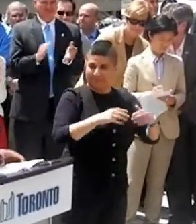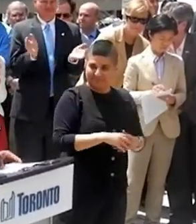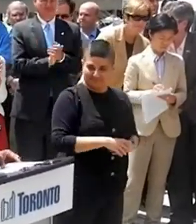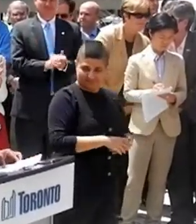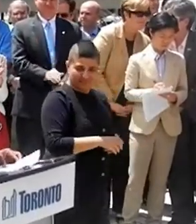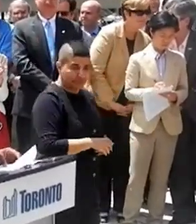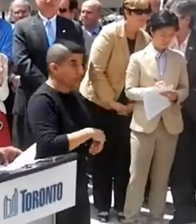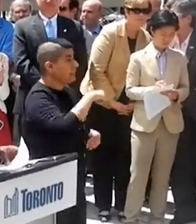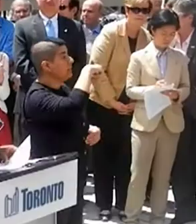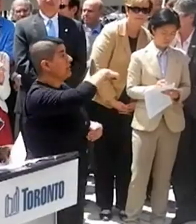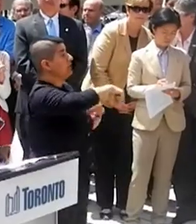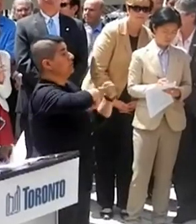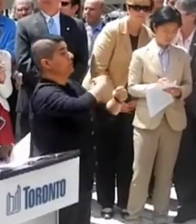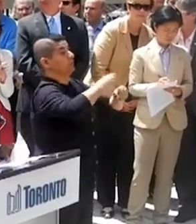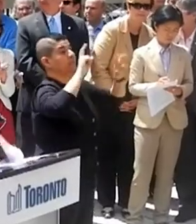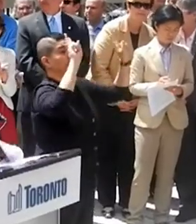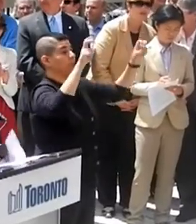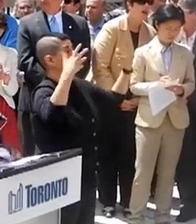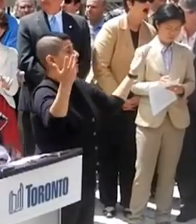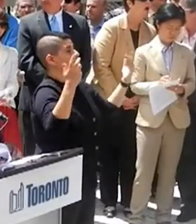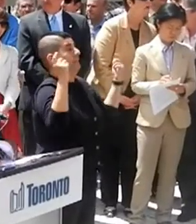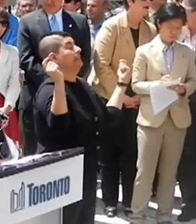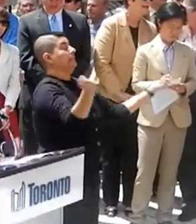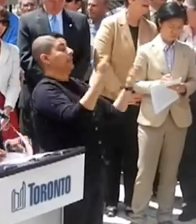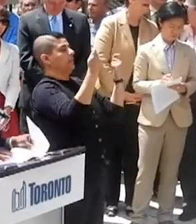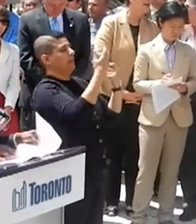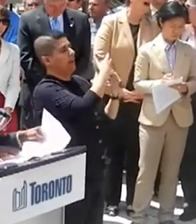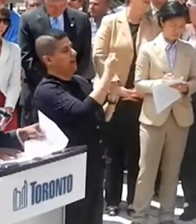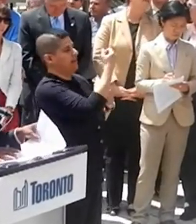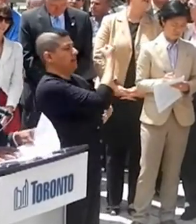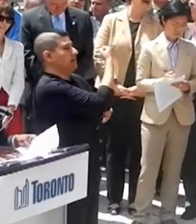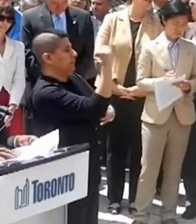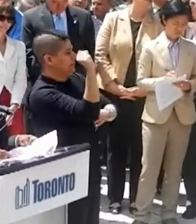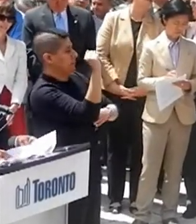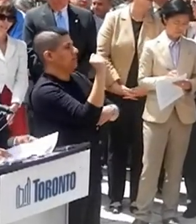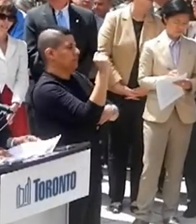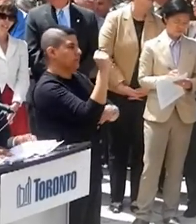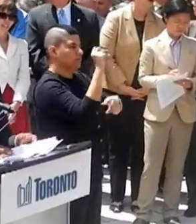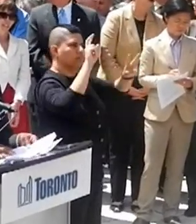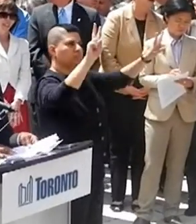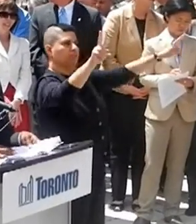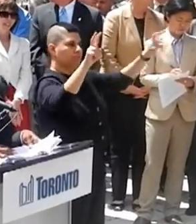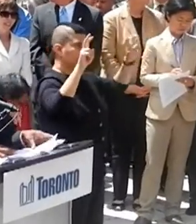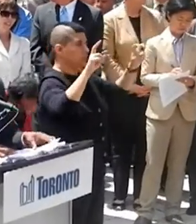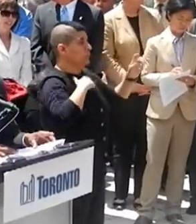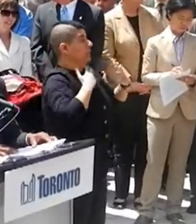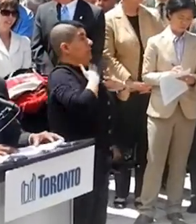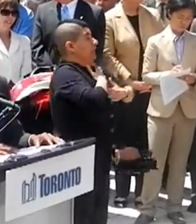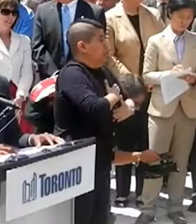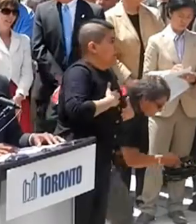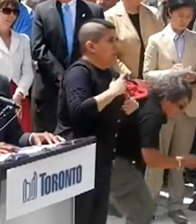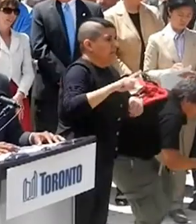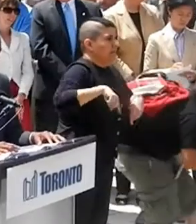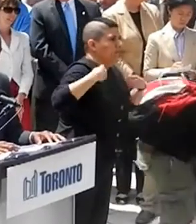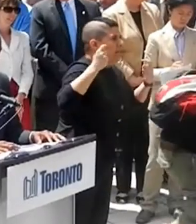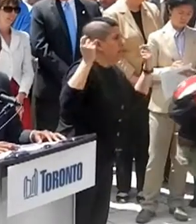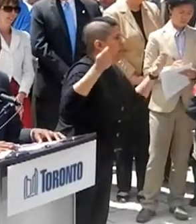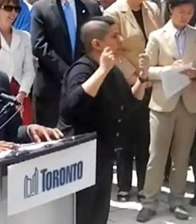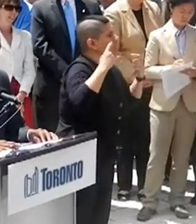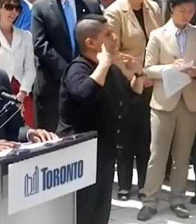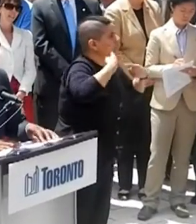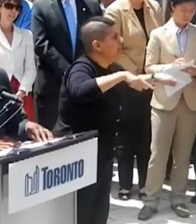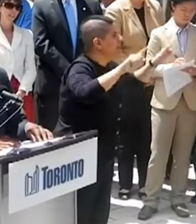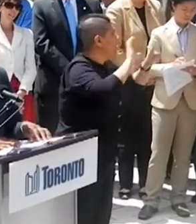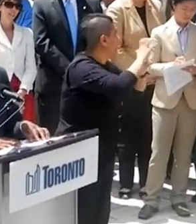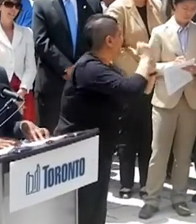This year's theme is celebrate and demonstrate. We celebrate our shared culture and our successes.